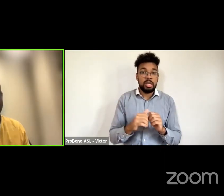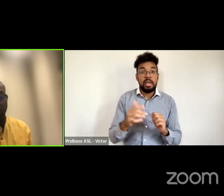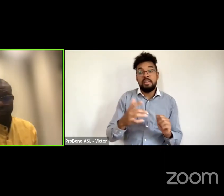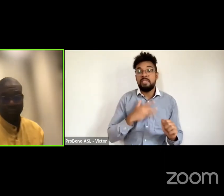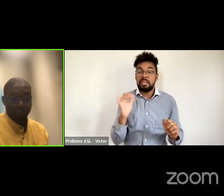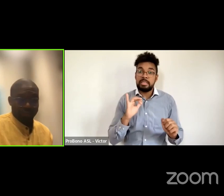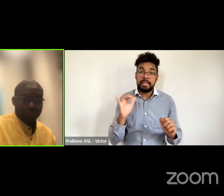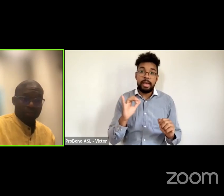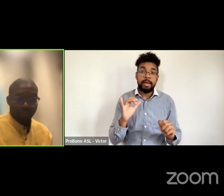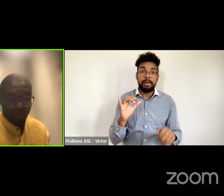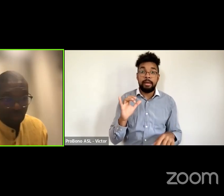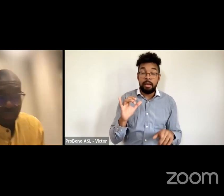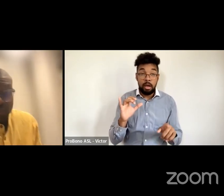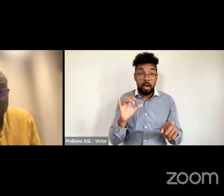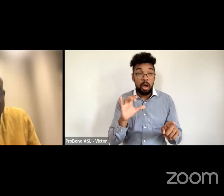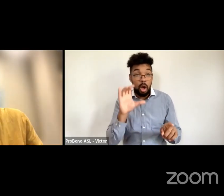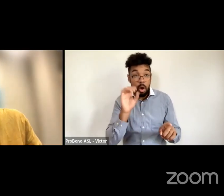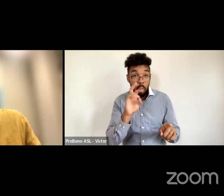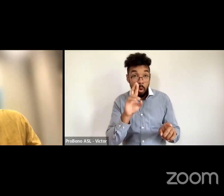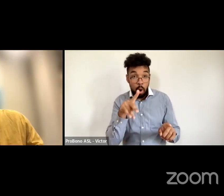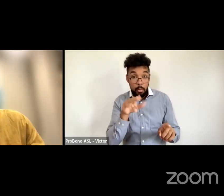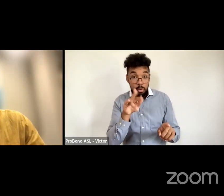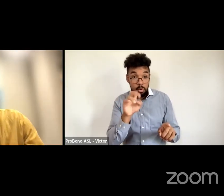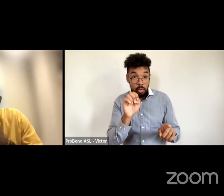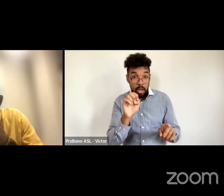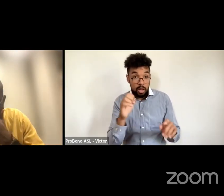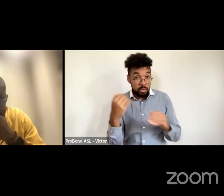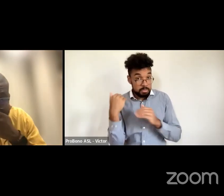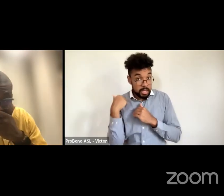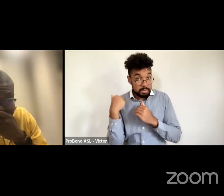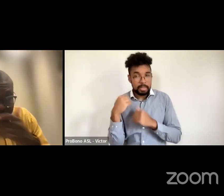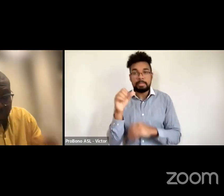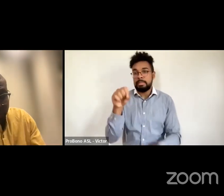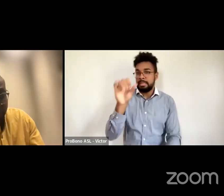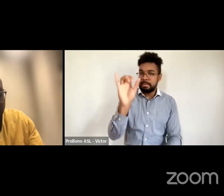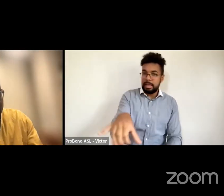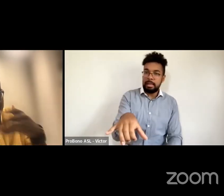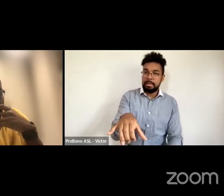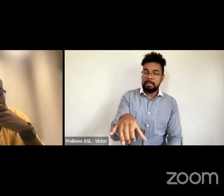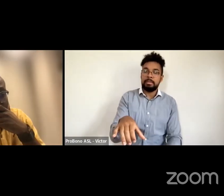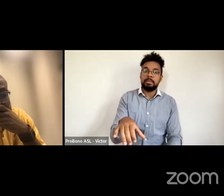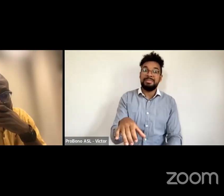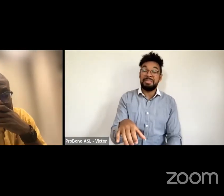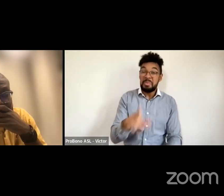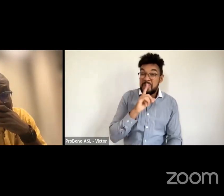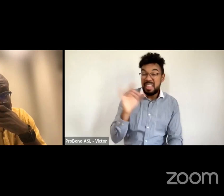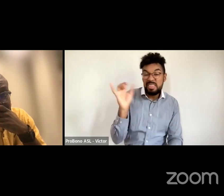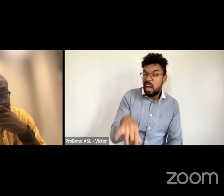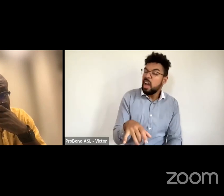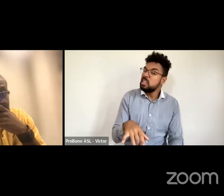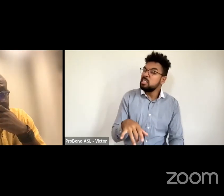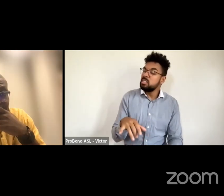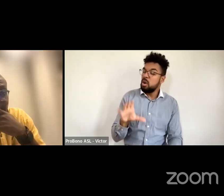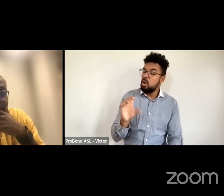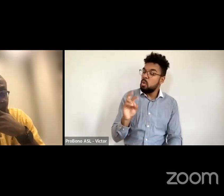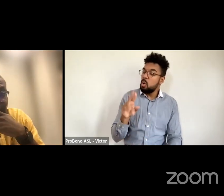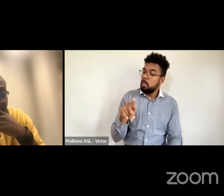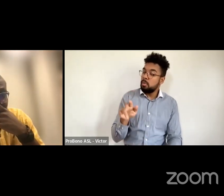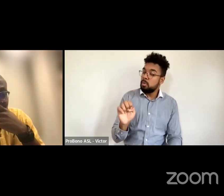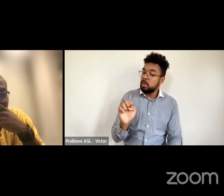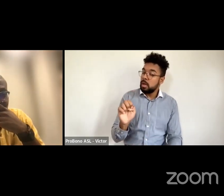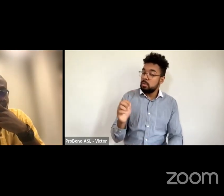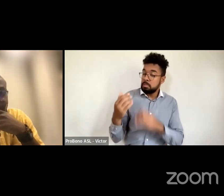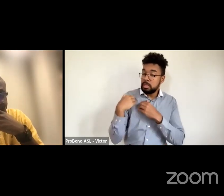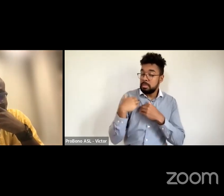exactly corporate risk but like really is that would you say that's corporate responsibility you're still doing it you're still